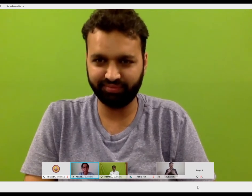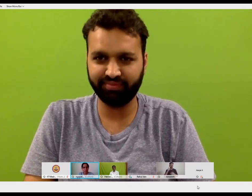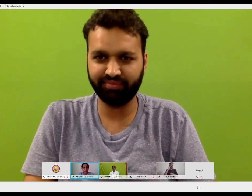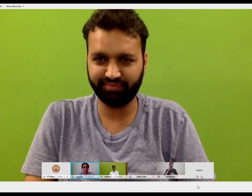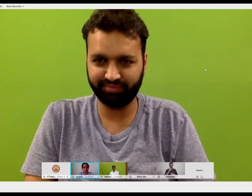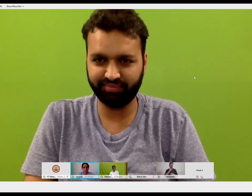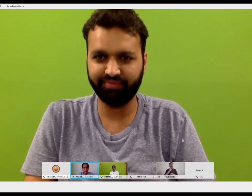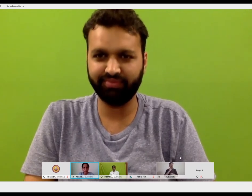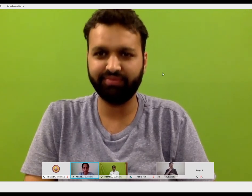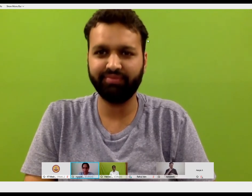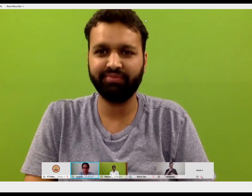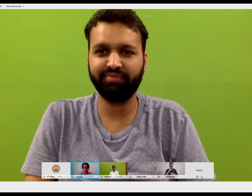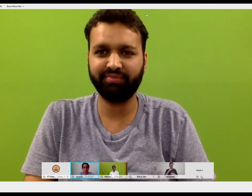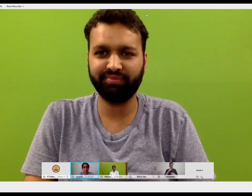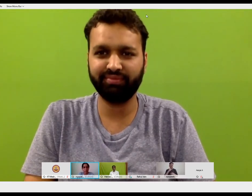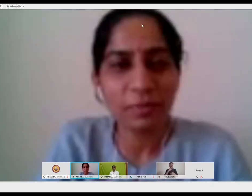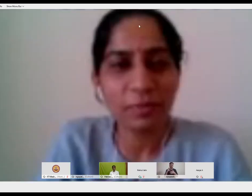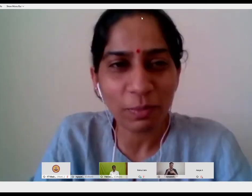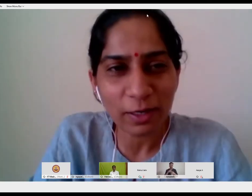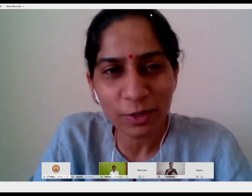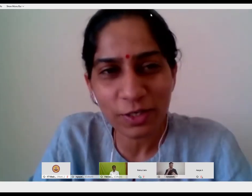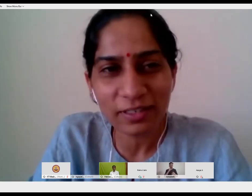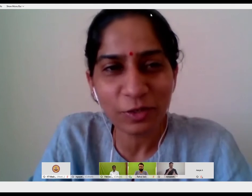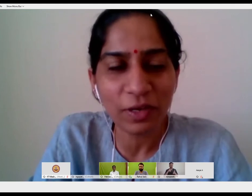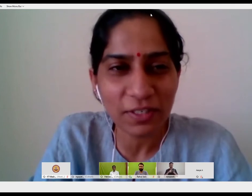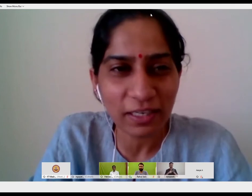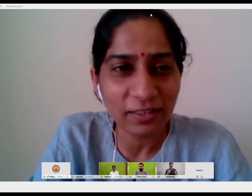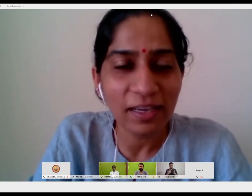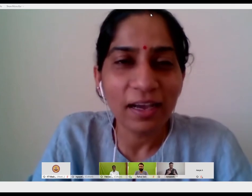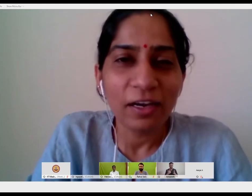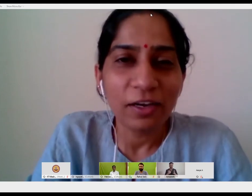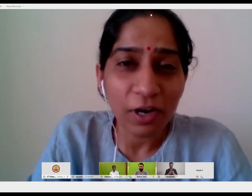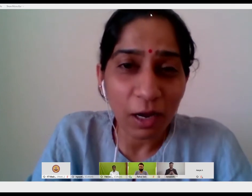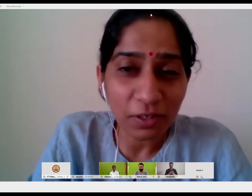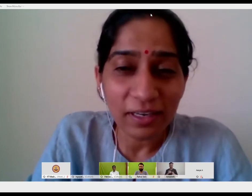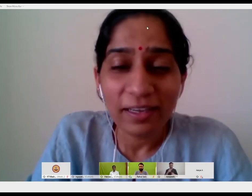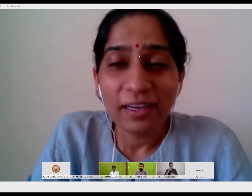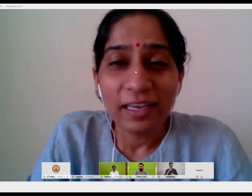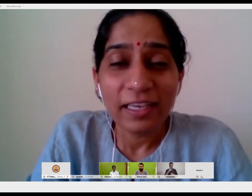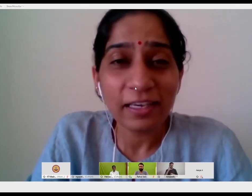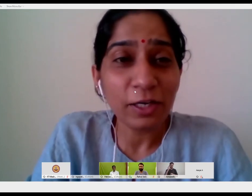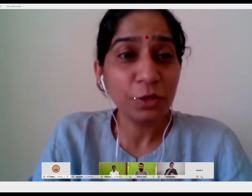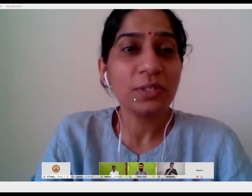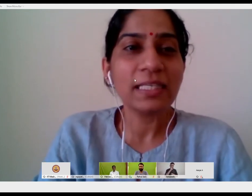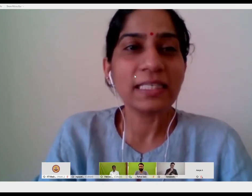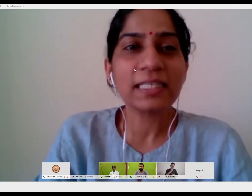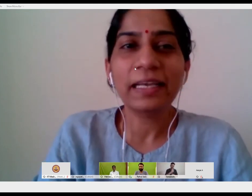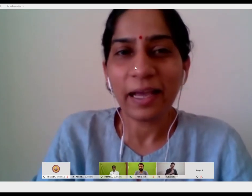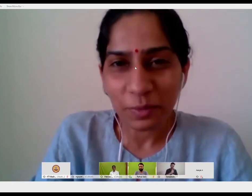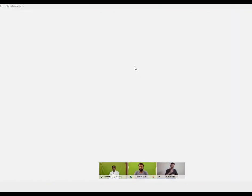seen so far, you have seen Mr. Gopalakrishnan, and you have seen Rapul here using sign language.